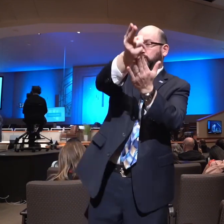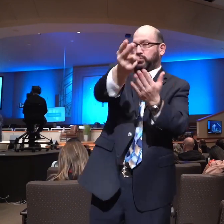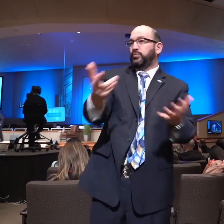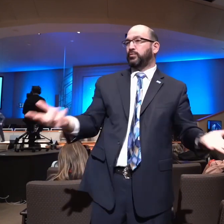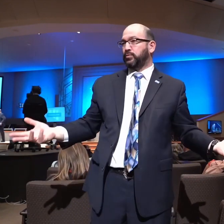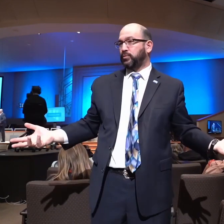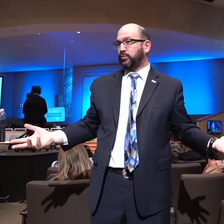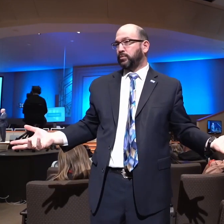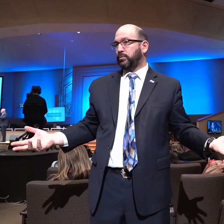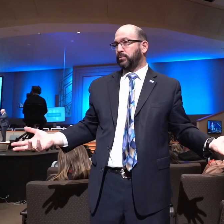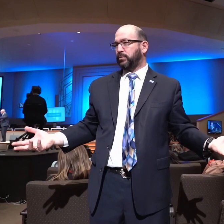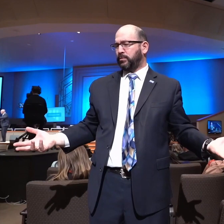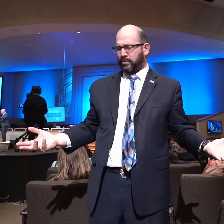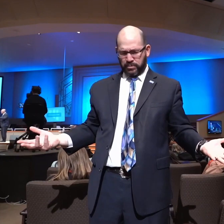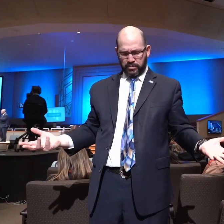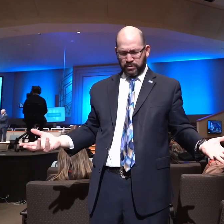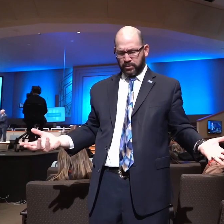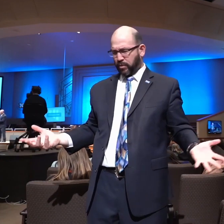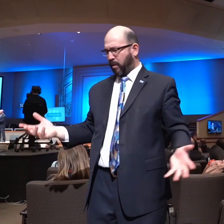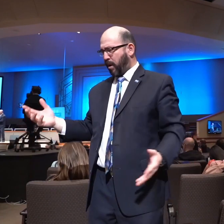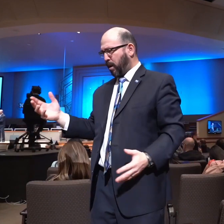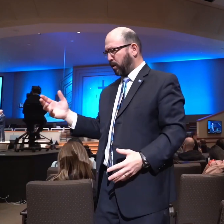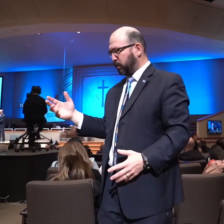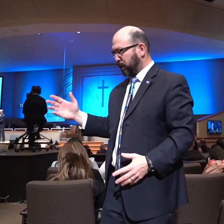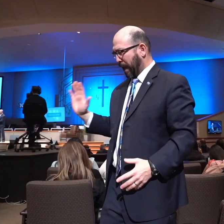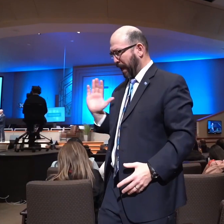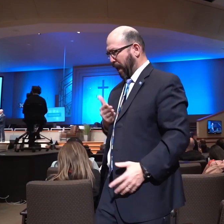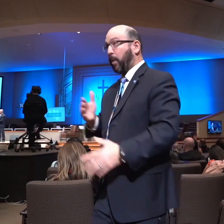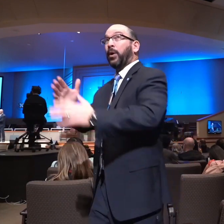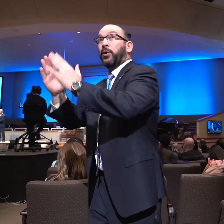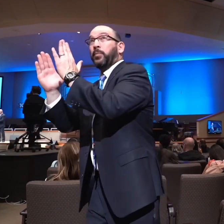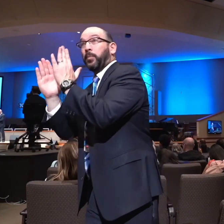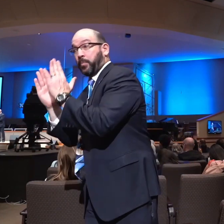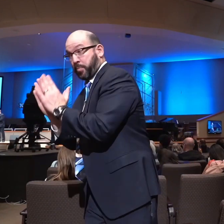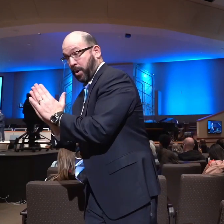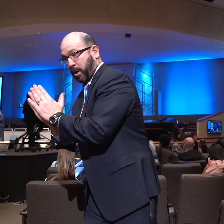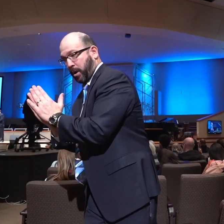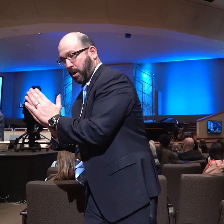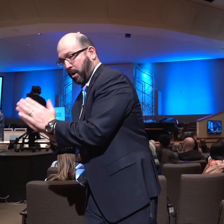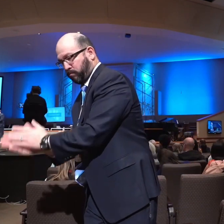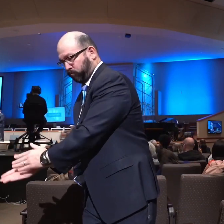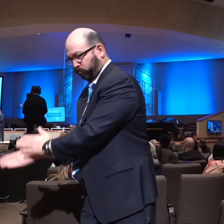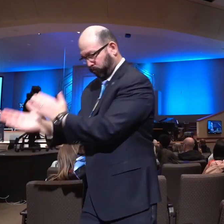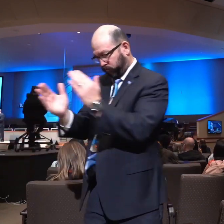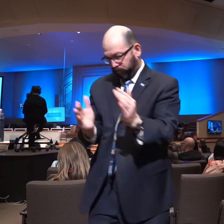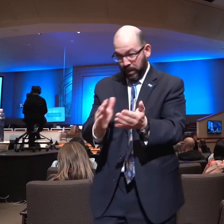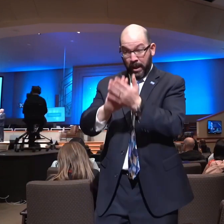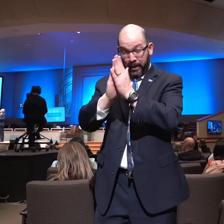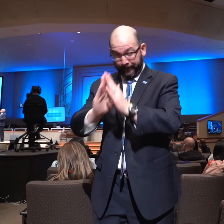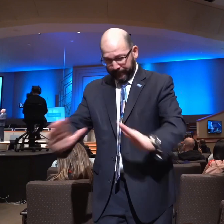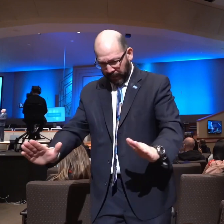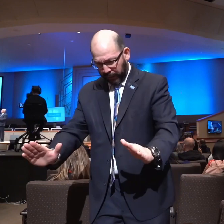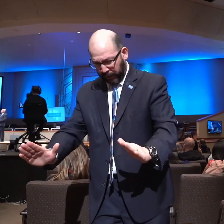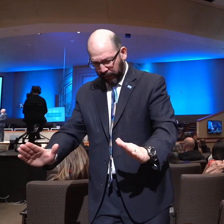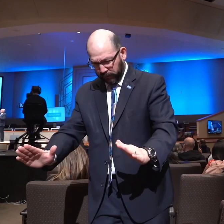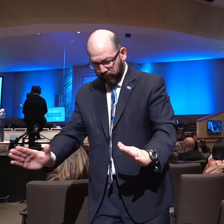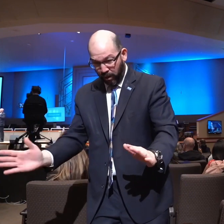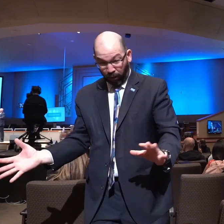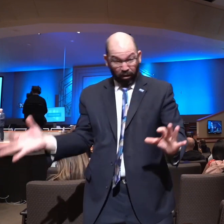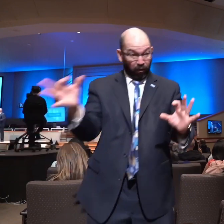Somehow this prayer and this peaceable lifestyle that is granted through prayer is connected to the salvation of lost